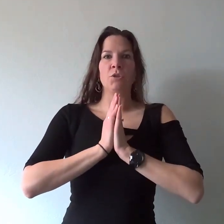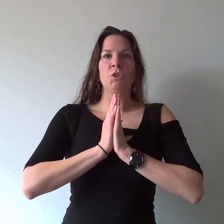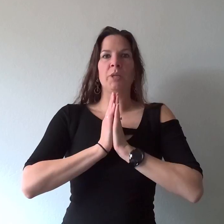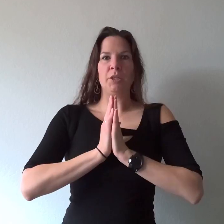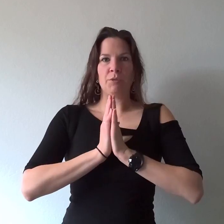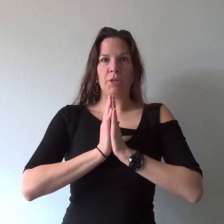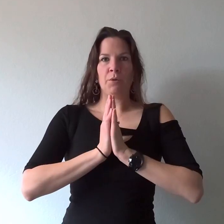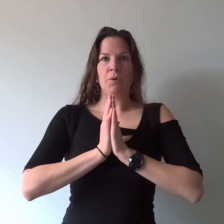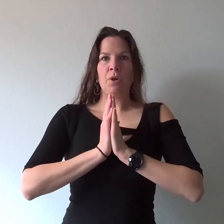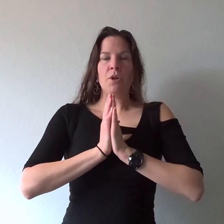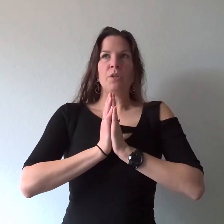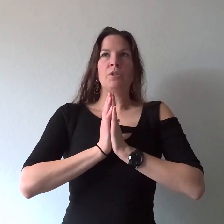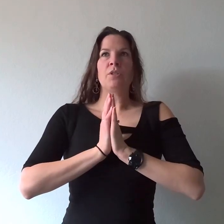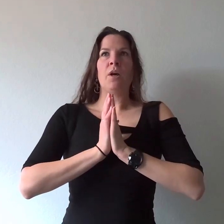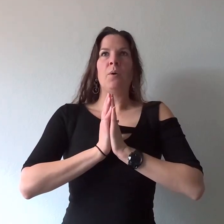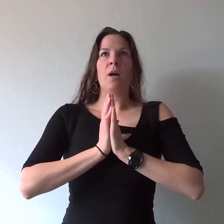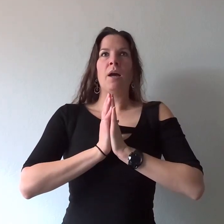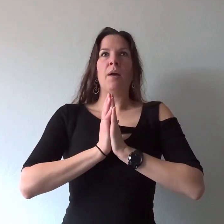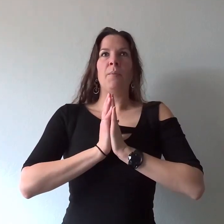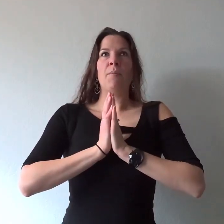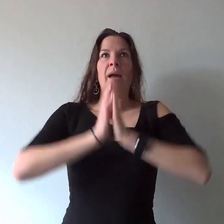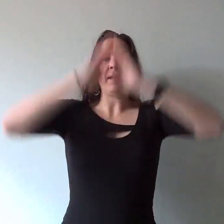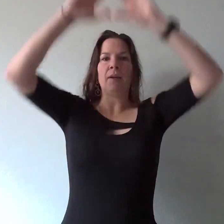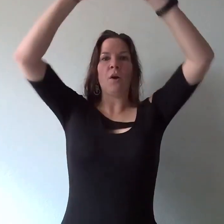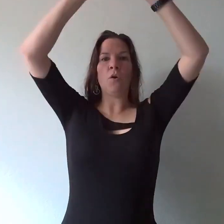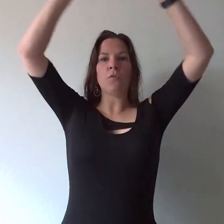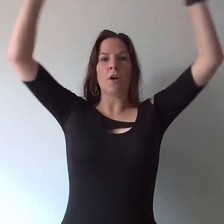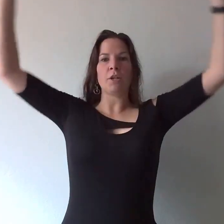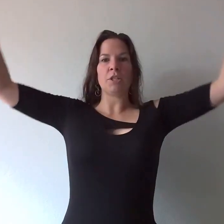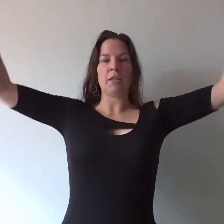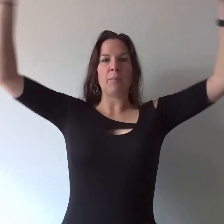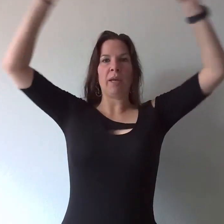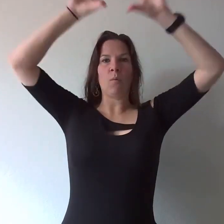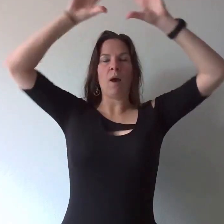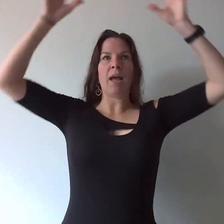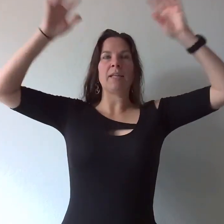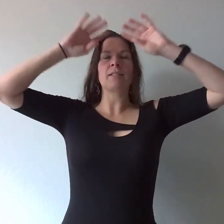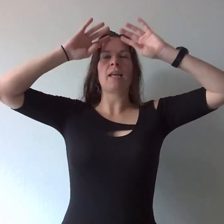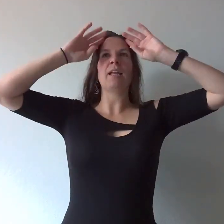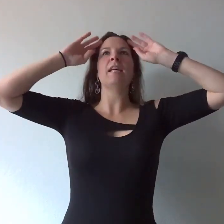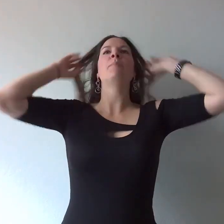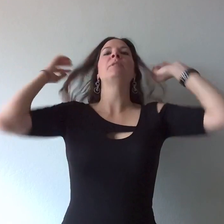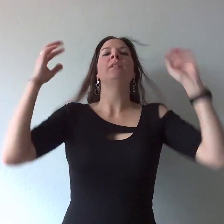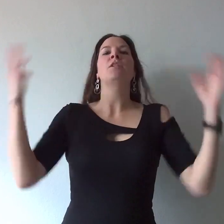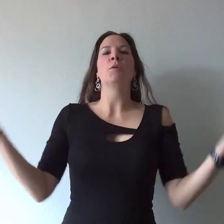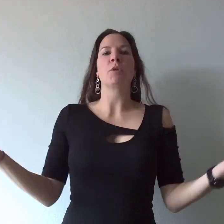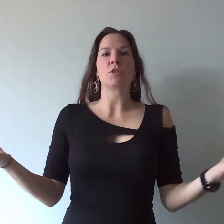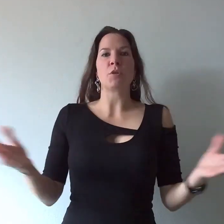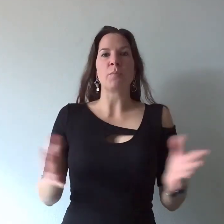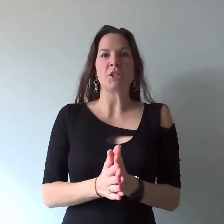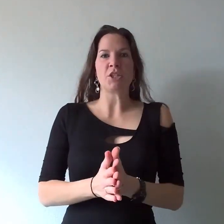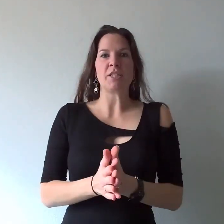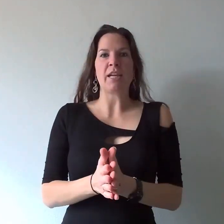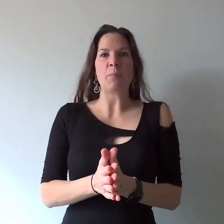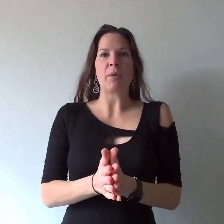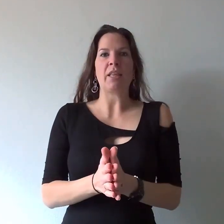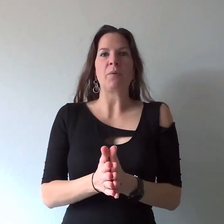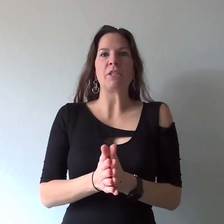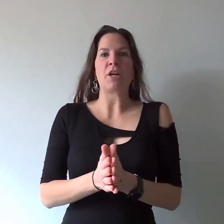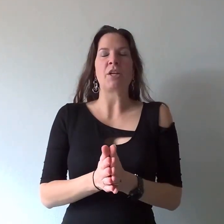do what you do so my overarching big why it kind of taps into your personal mission statement that we started